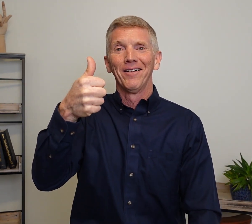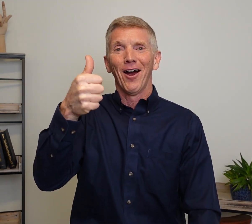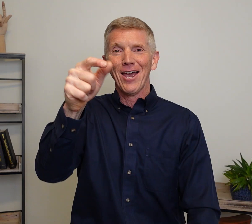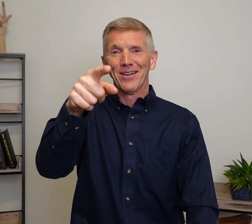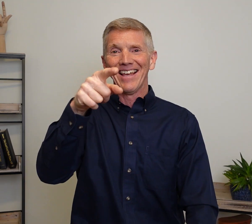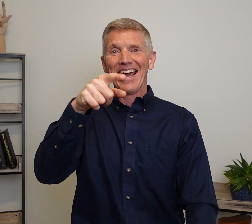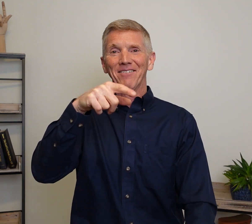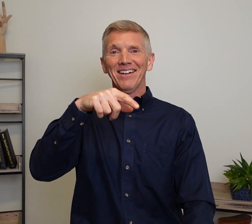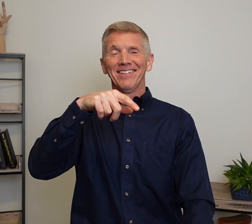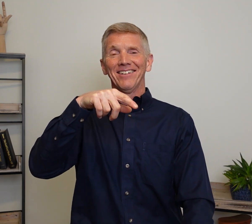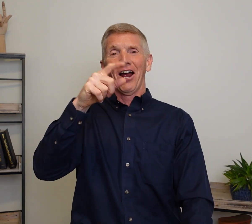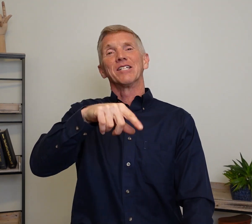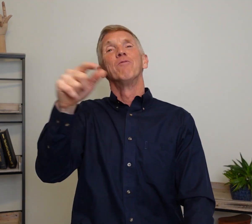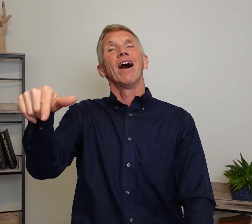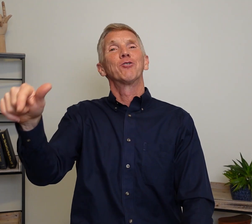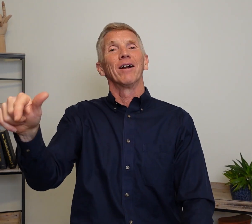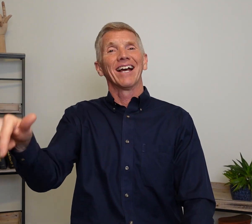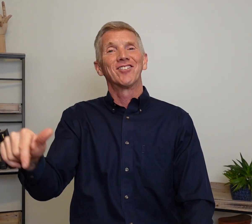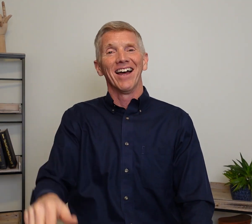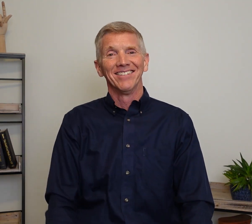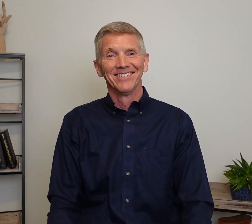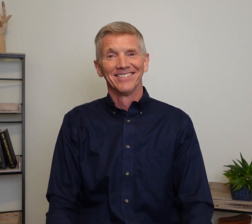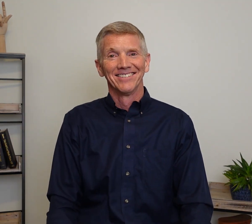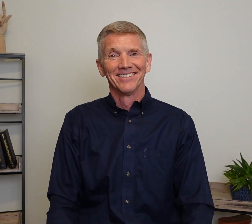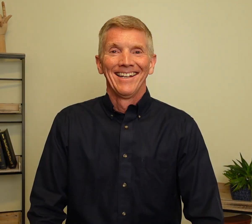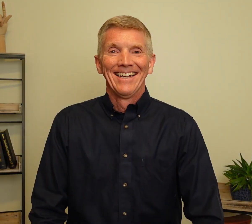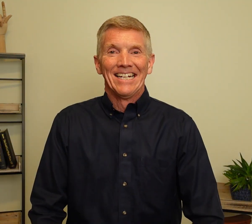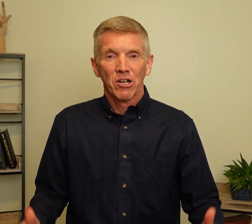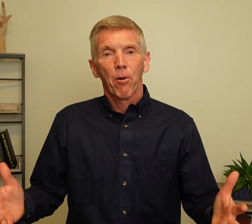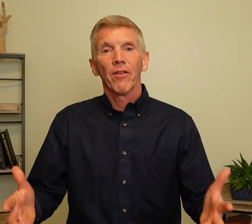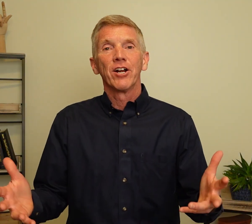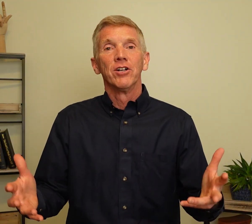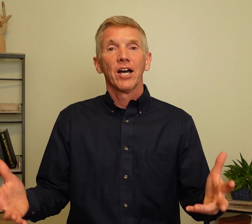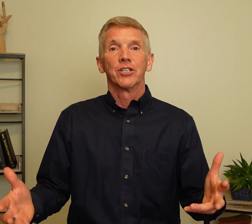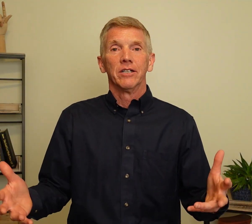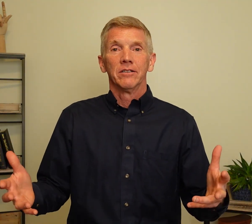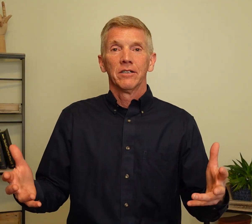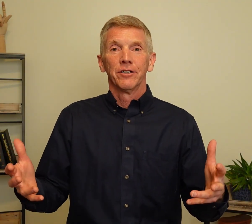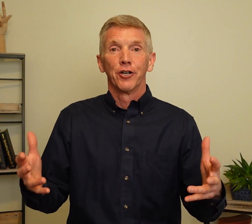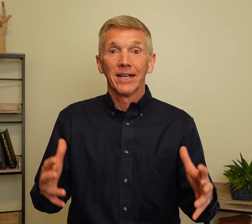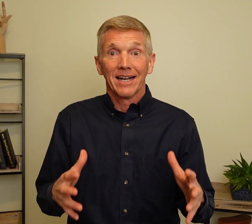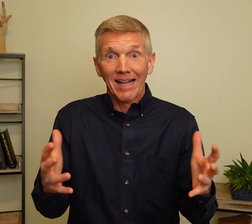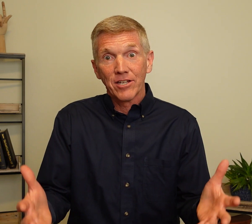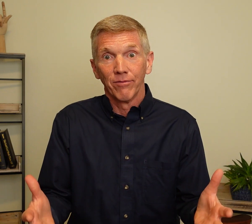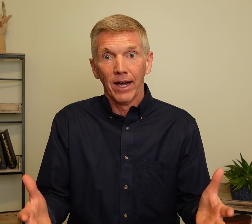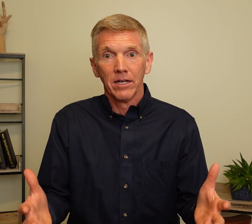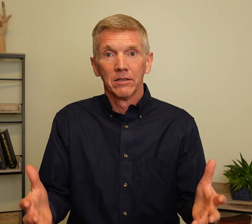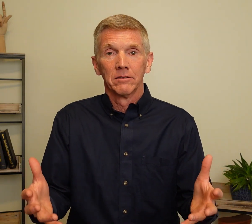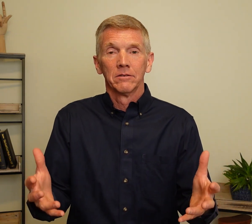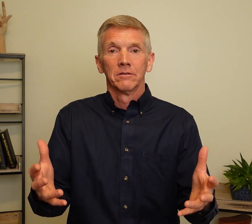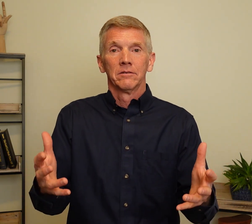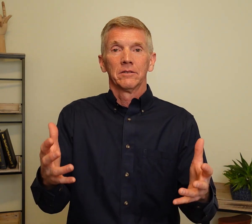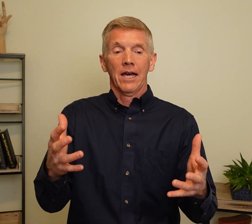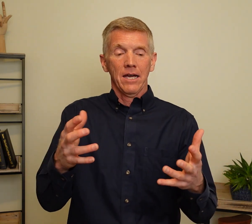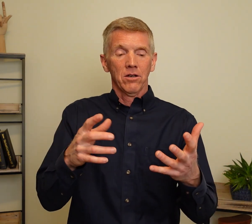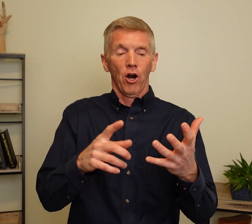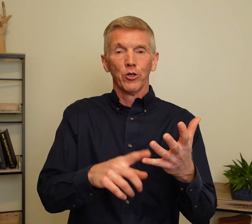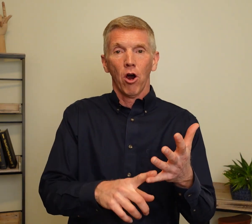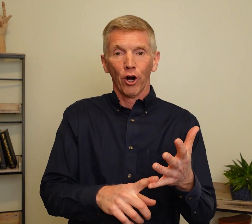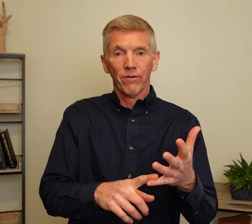All right. You getting the hang of it. All right. Let's move on to our next set. Now as part of the introduction. You're going to get classified. Okay. Are you hard of